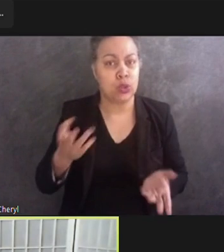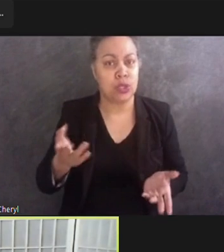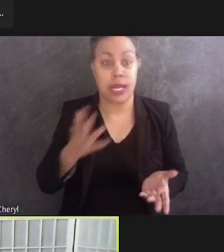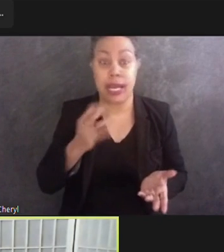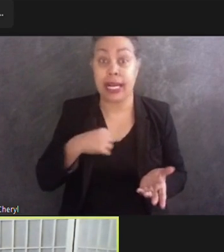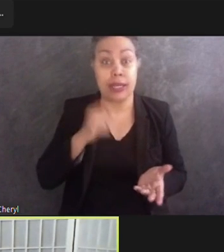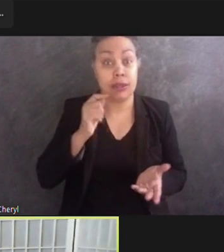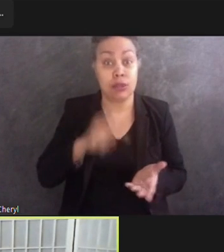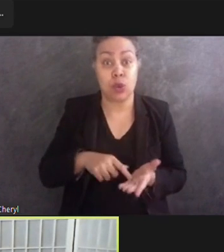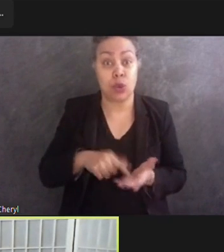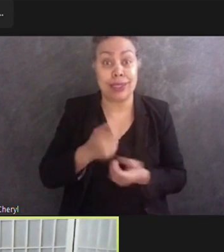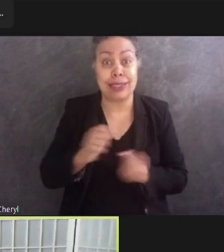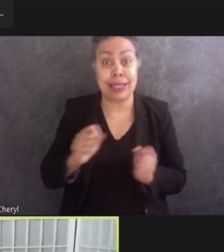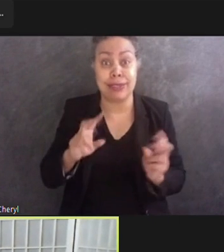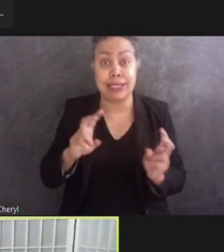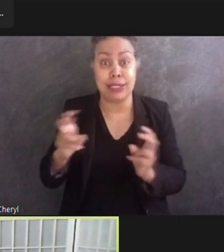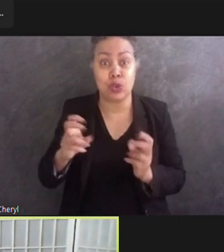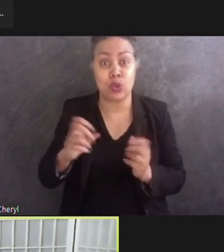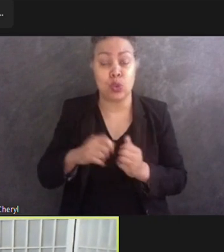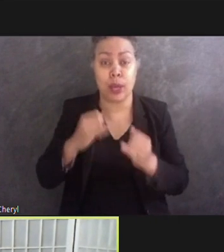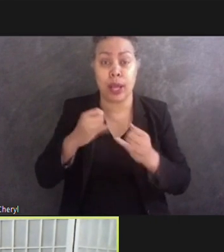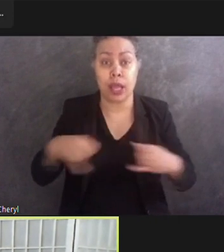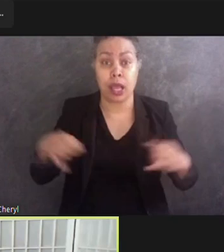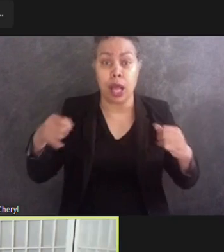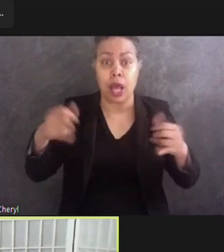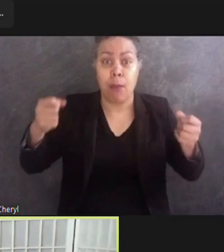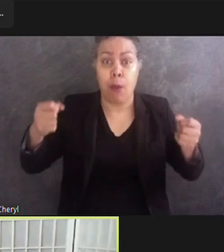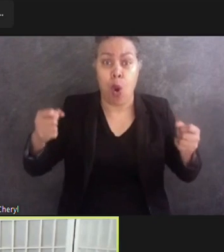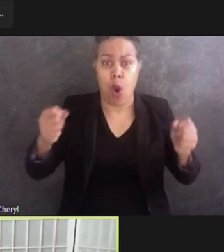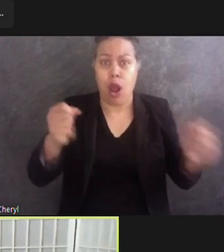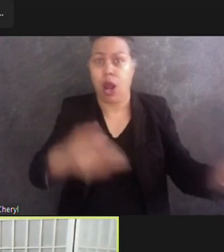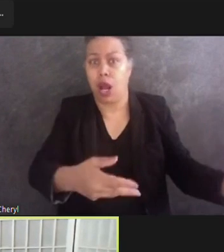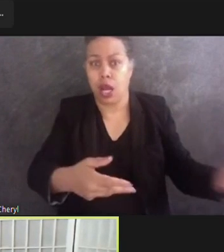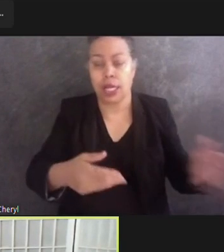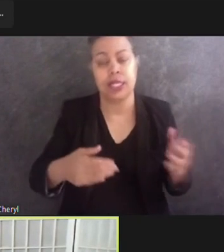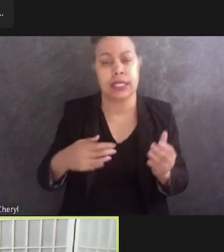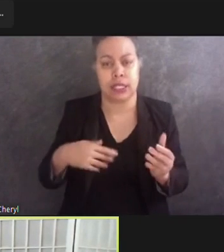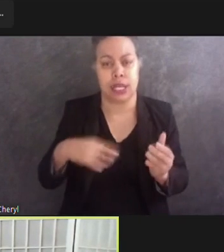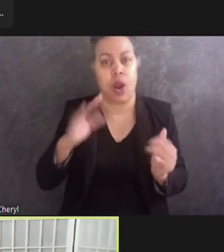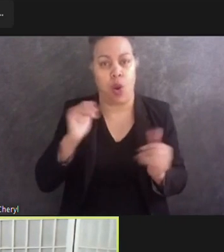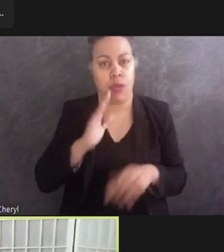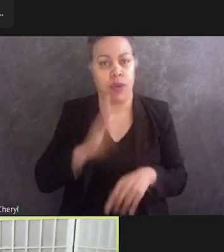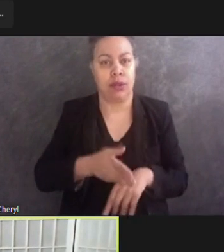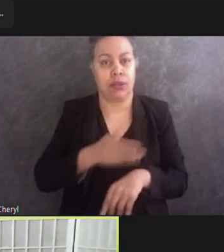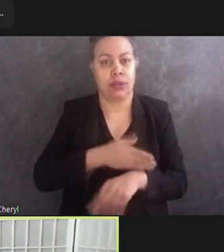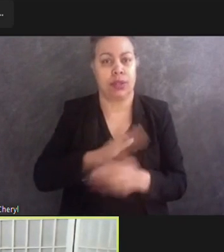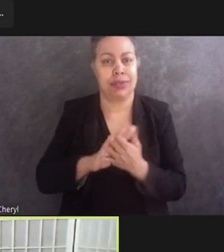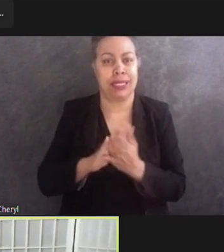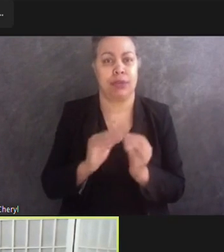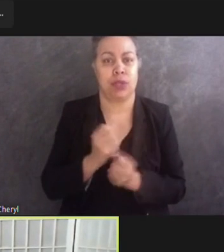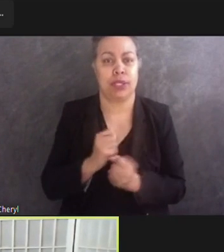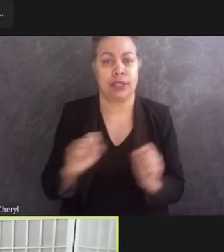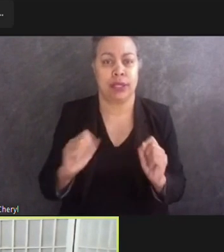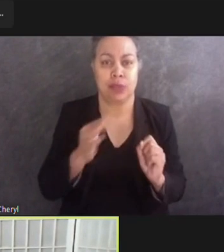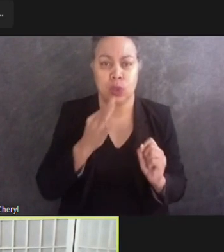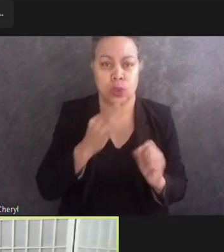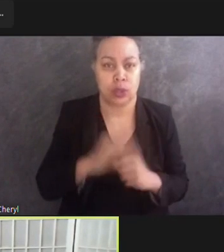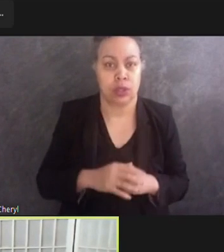regarding the chains and the poles. Let's hope that they do make things better and safer soon. He was also just there over